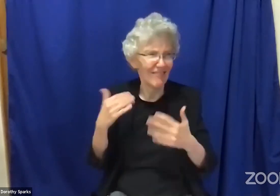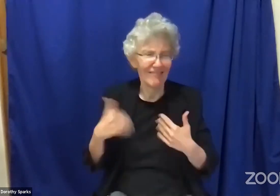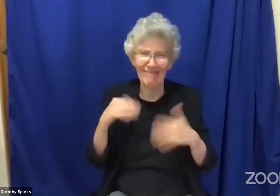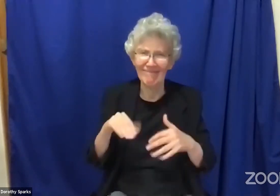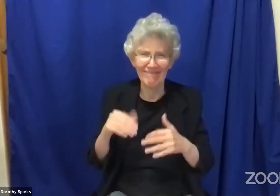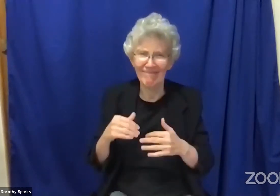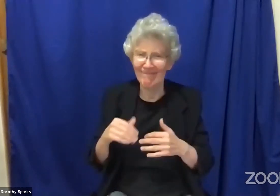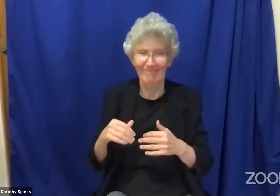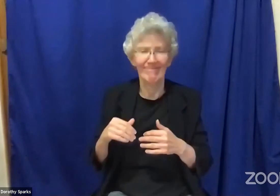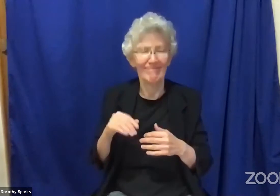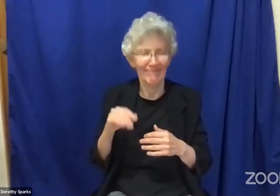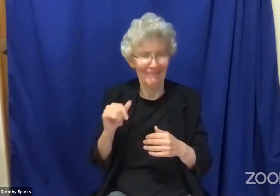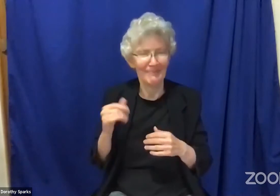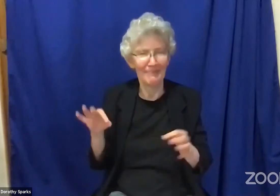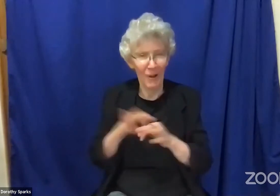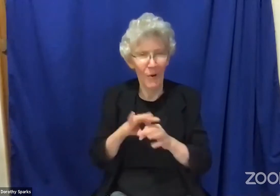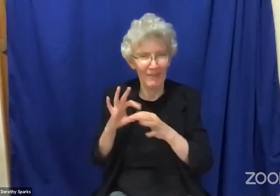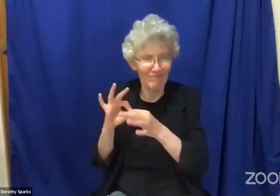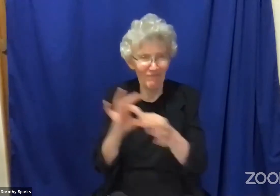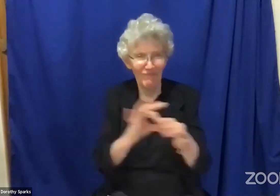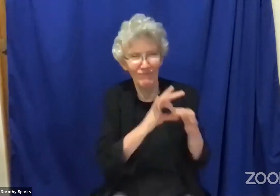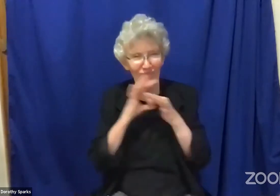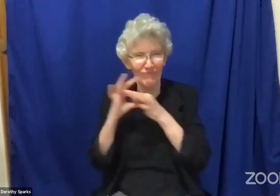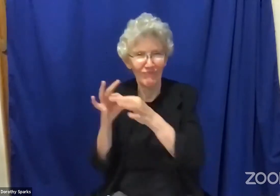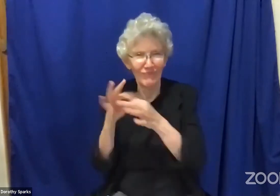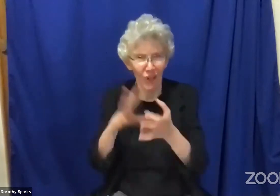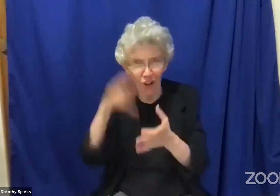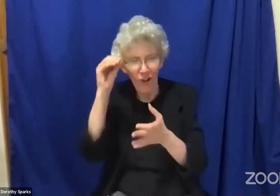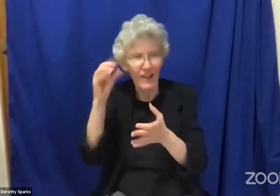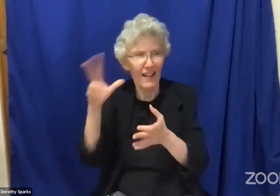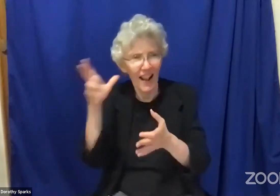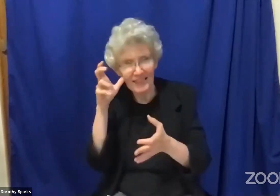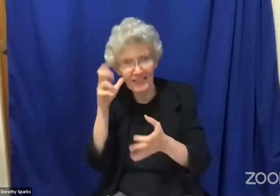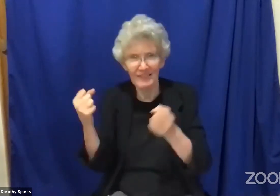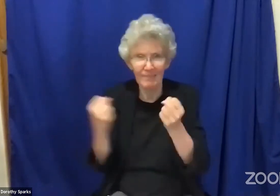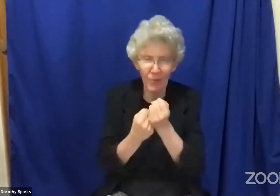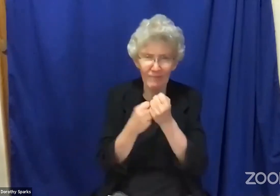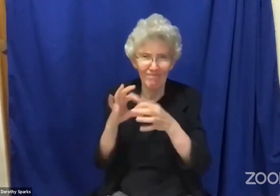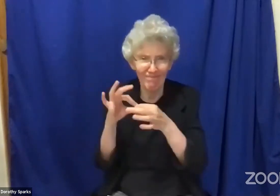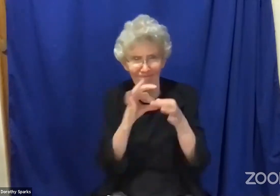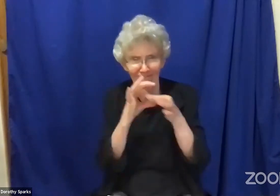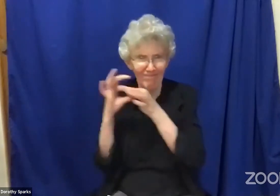interaction that he experienced hope that there is unity